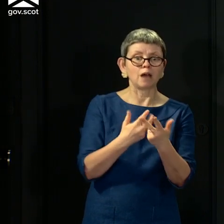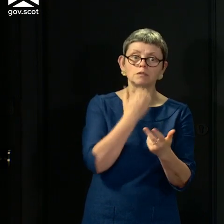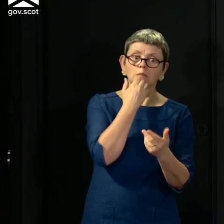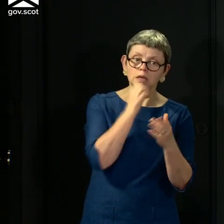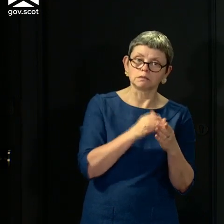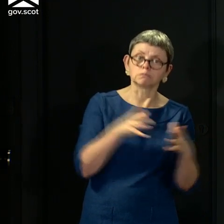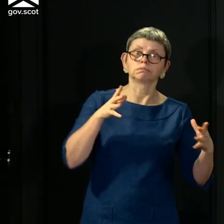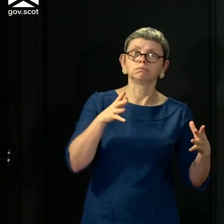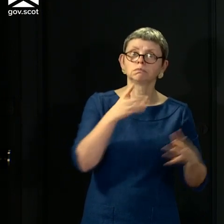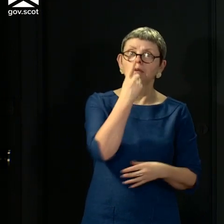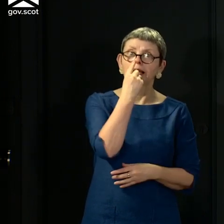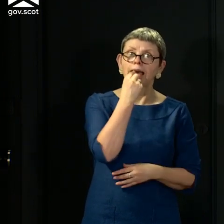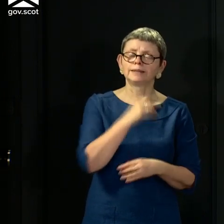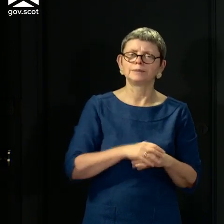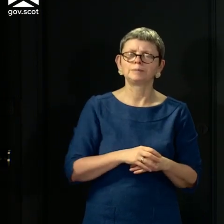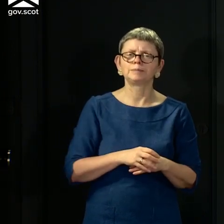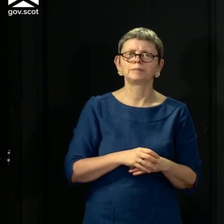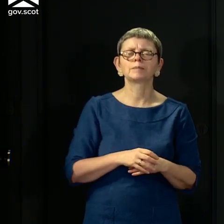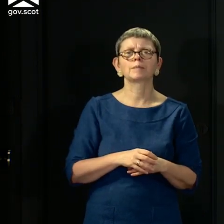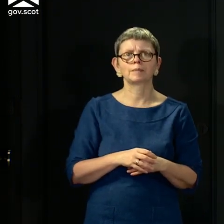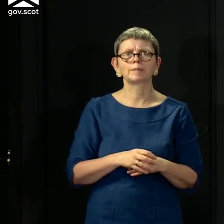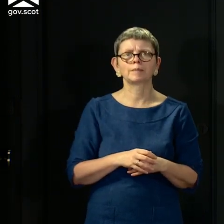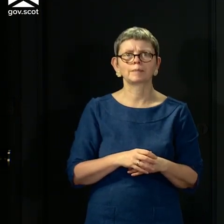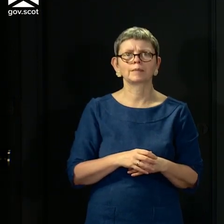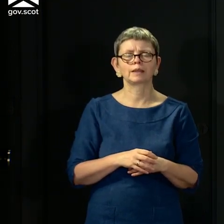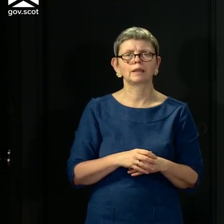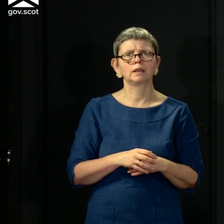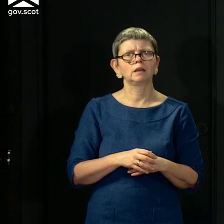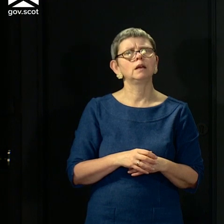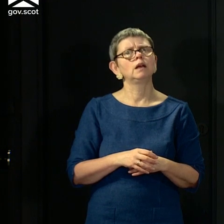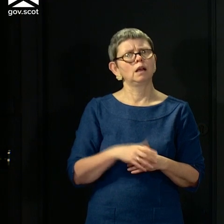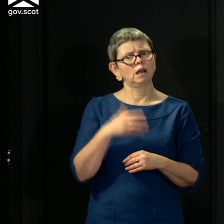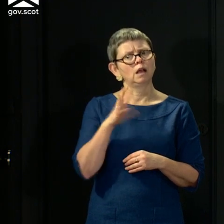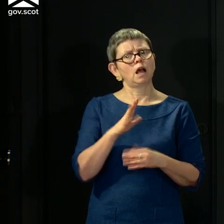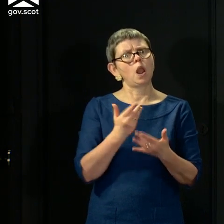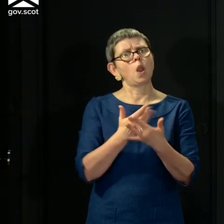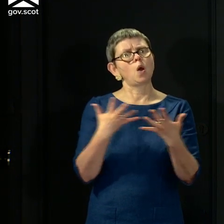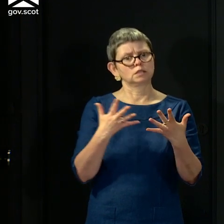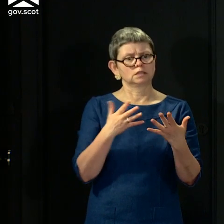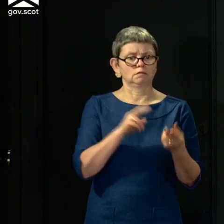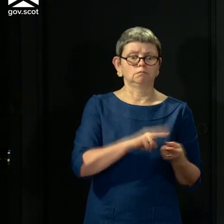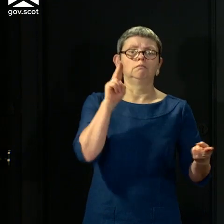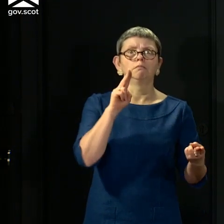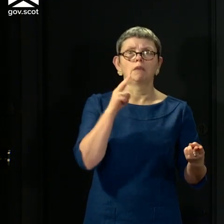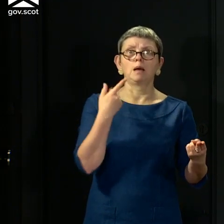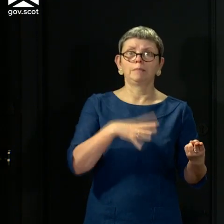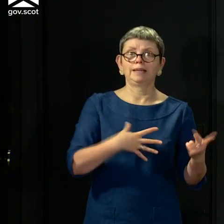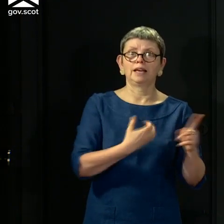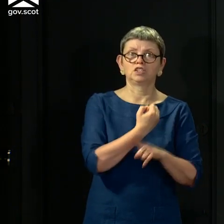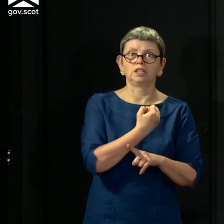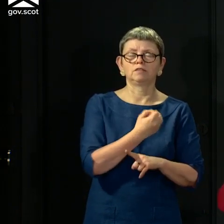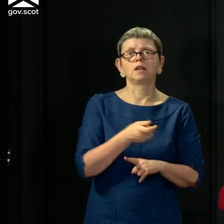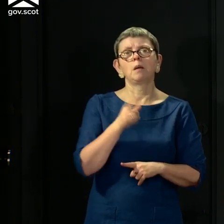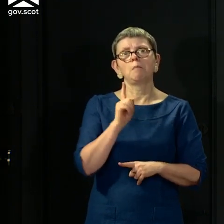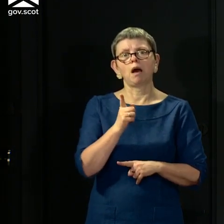capacity further. And as I said earlier, we've made, as you've seen today, huge strides in terms of increasing our capacity already. But for test, trace,